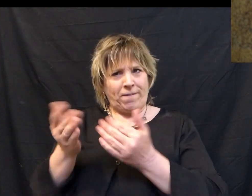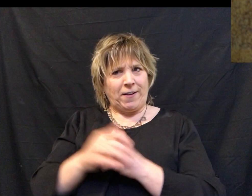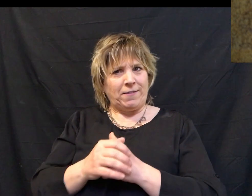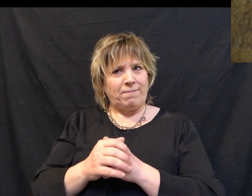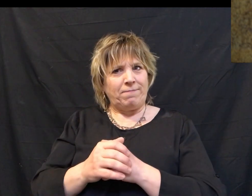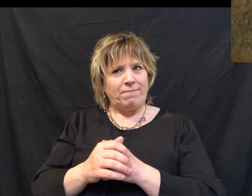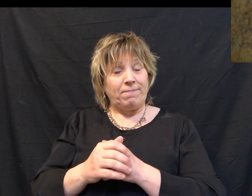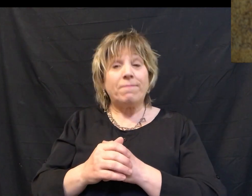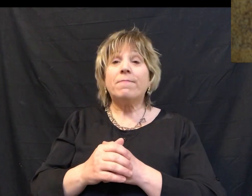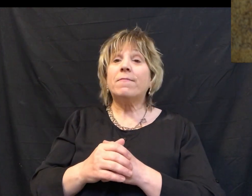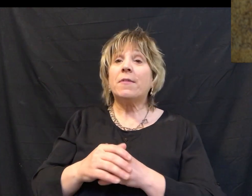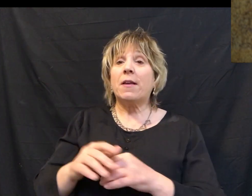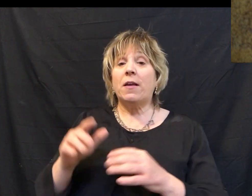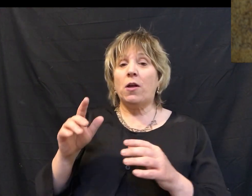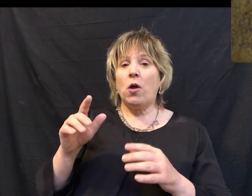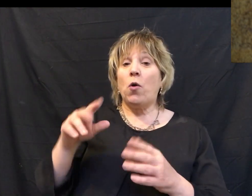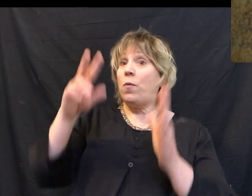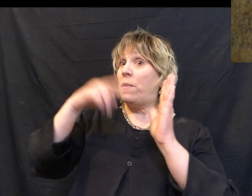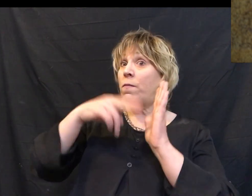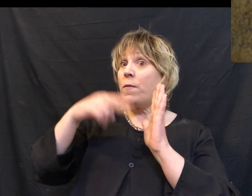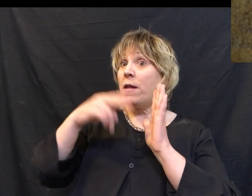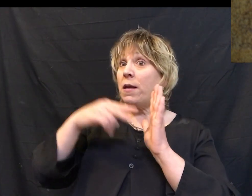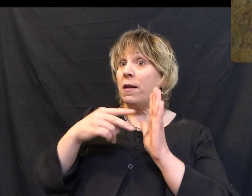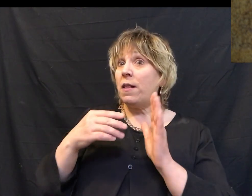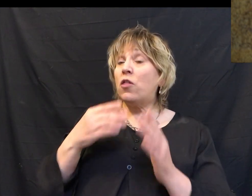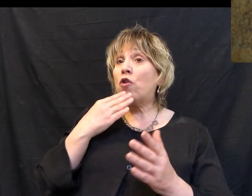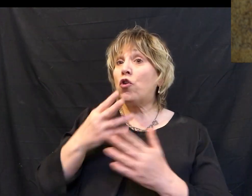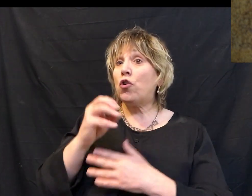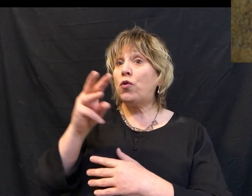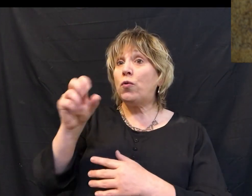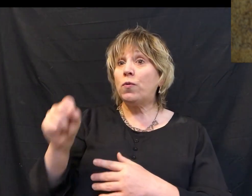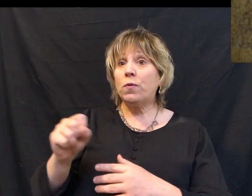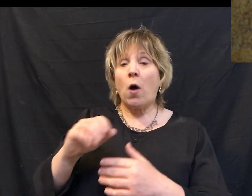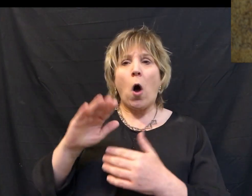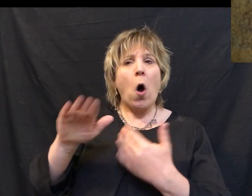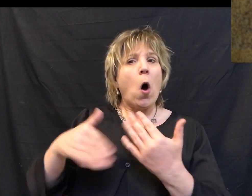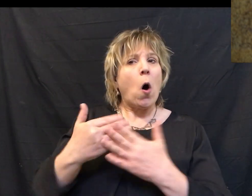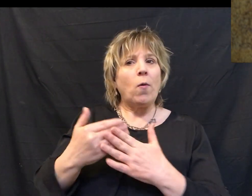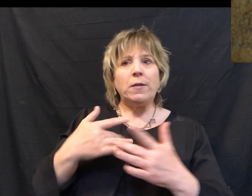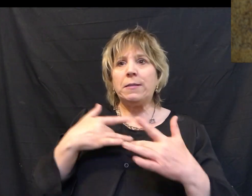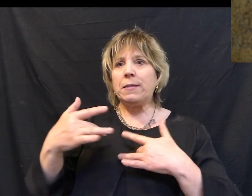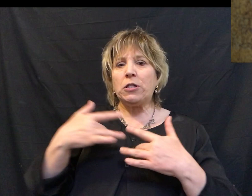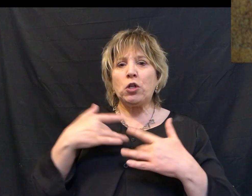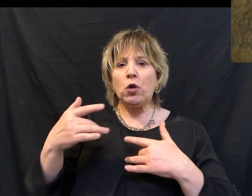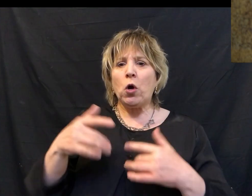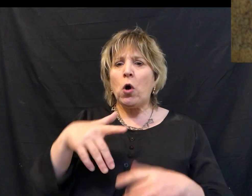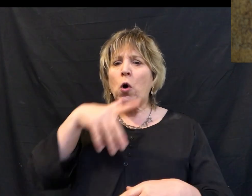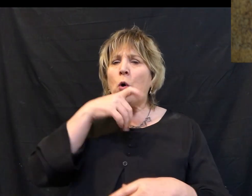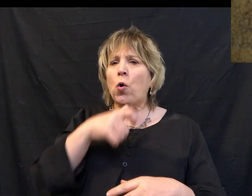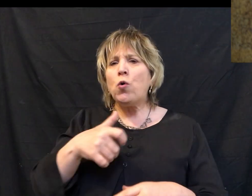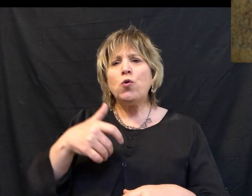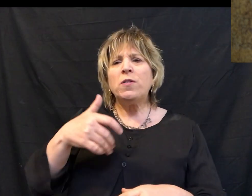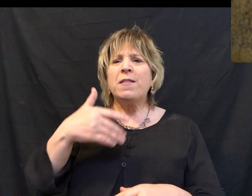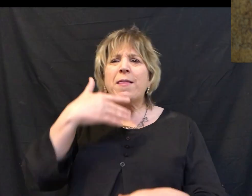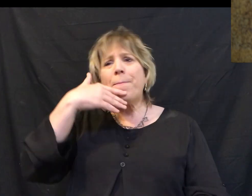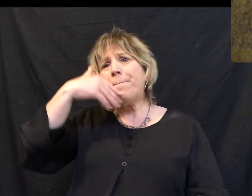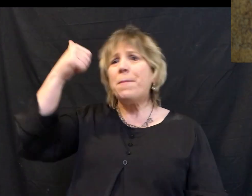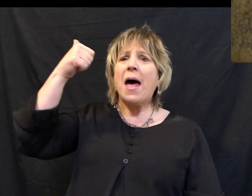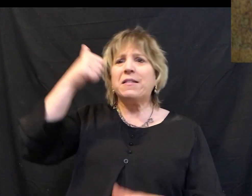You it's interesting, his disciples, and we read about this several times in the gospels, they were always concerned about who is going to